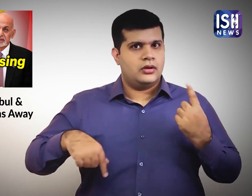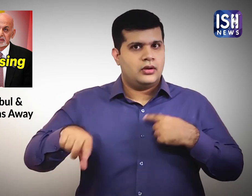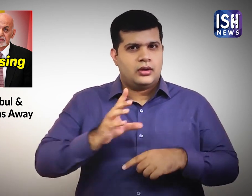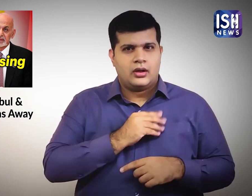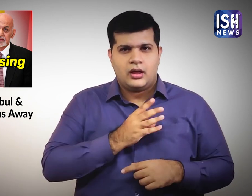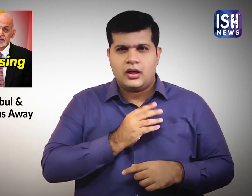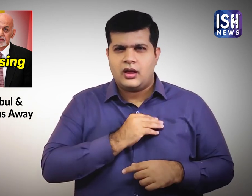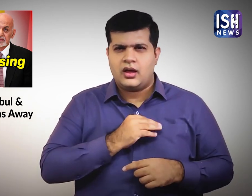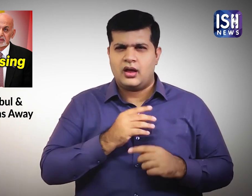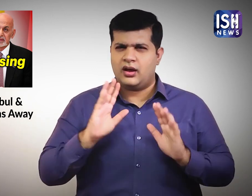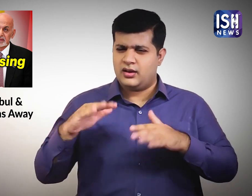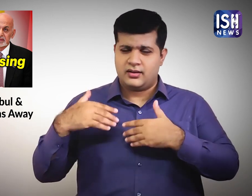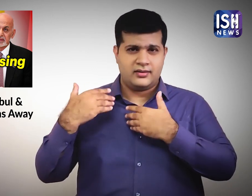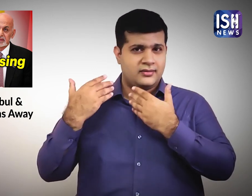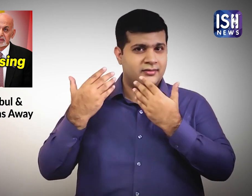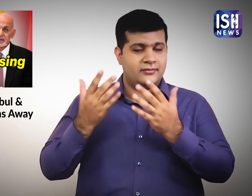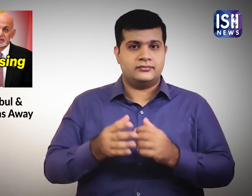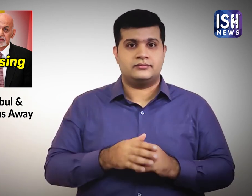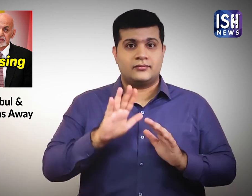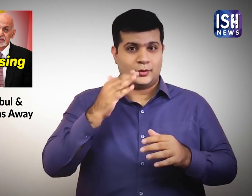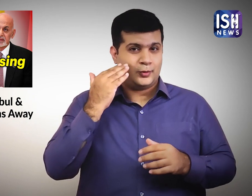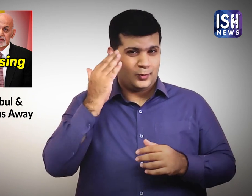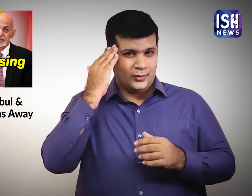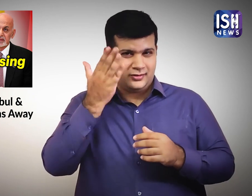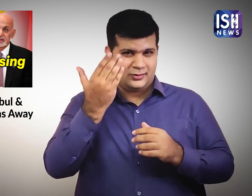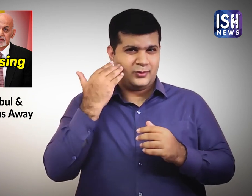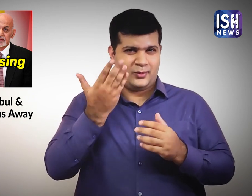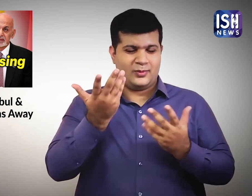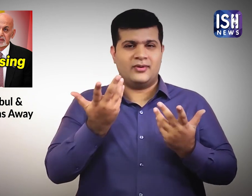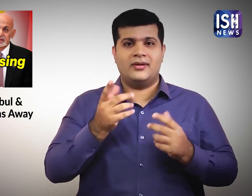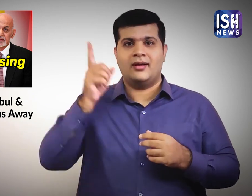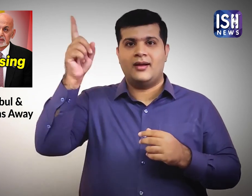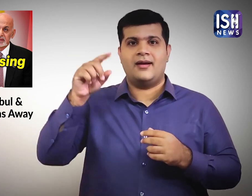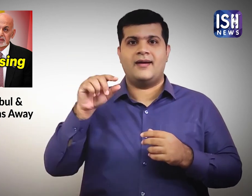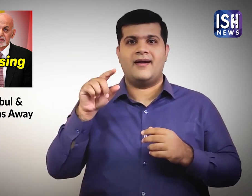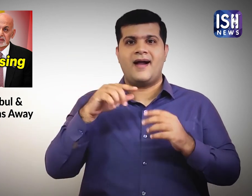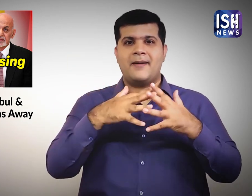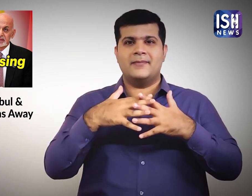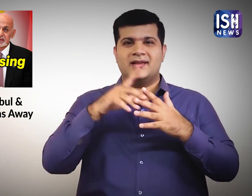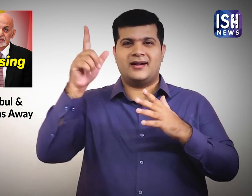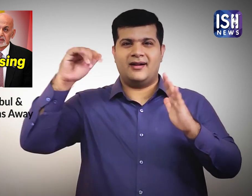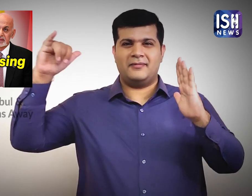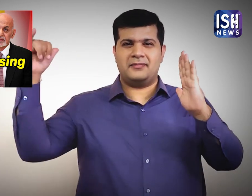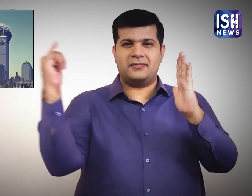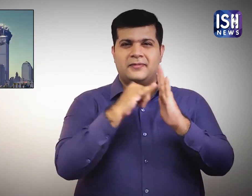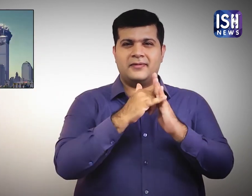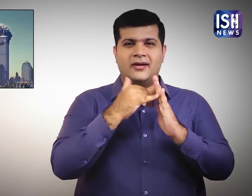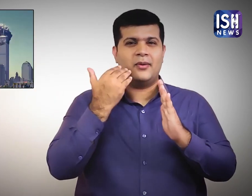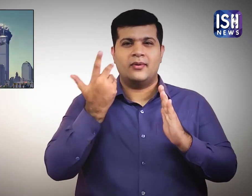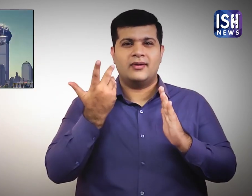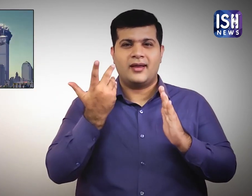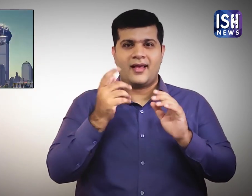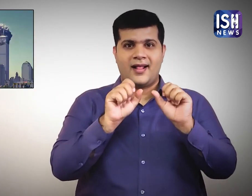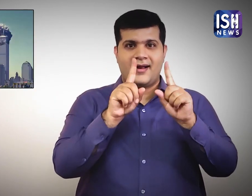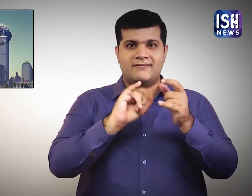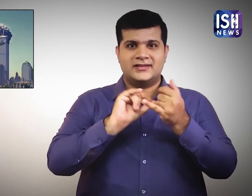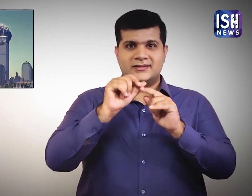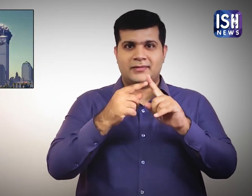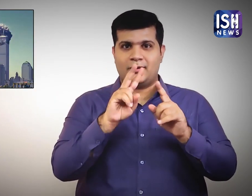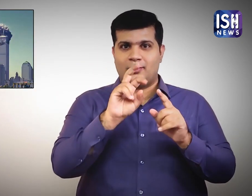People lived under fear for a long time. However, after 9-11 in 2001, the USA was livid and